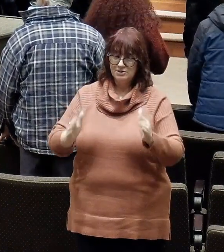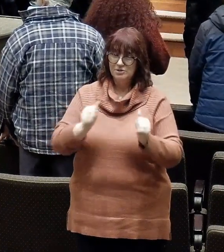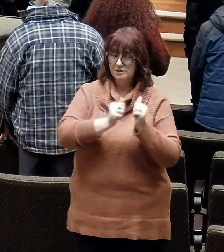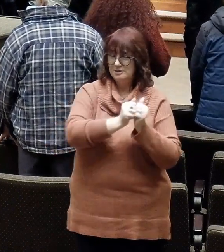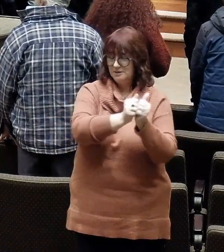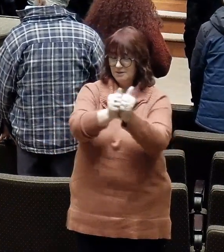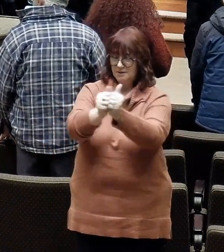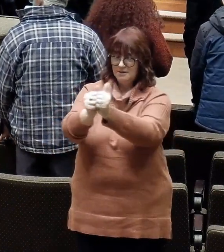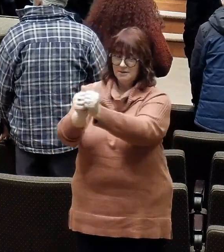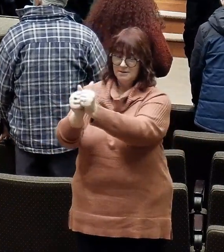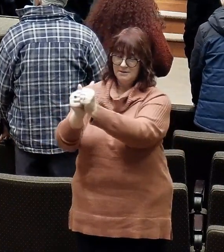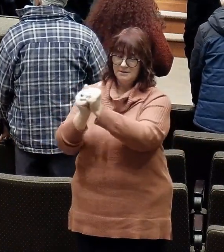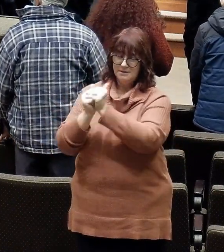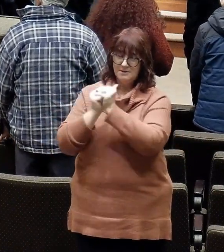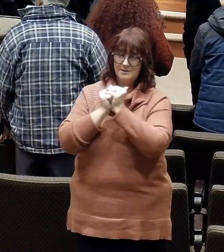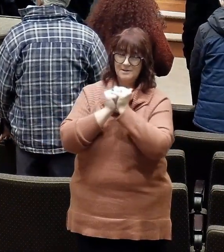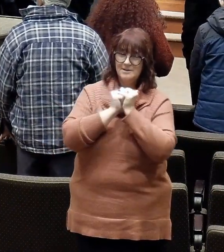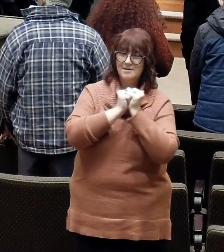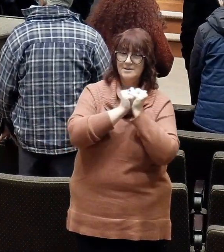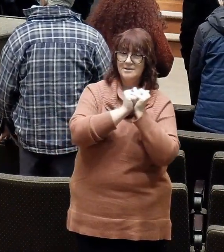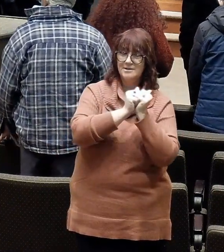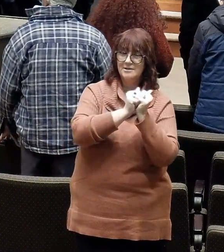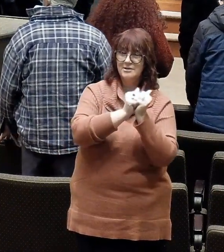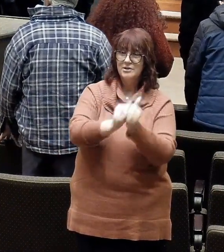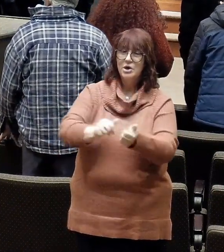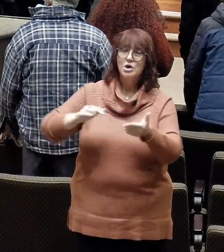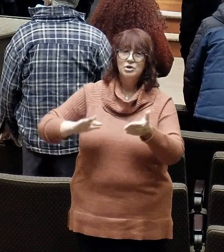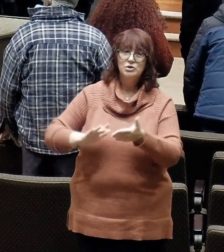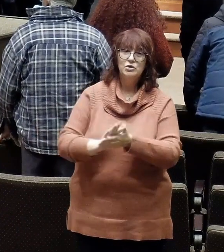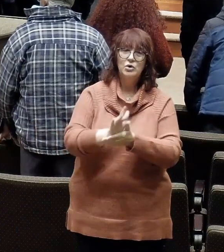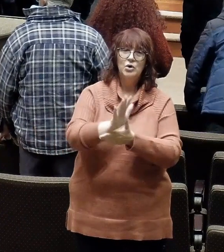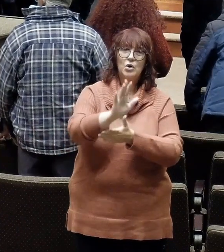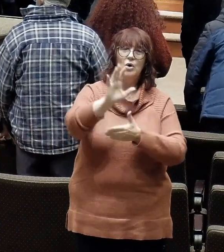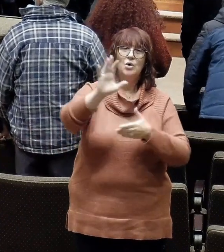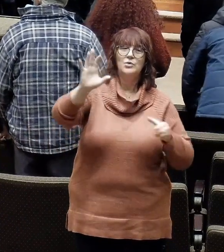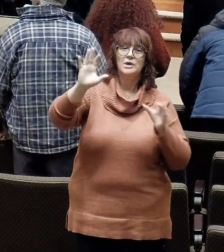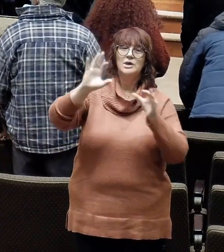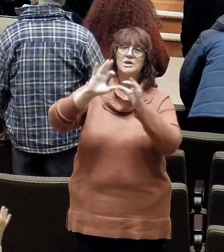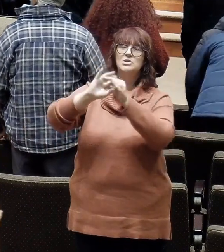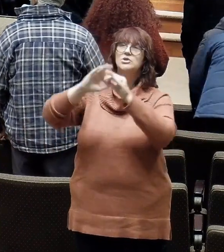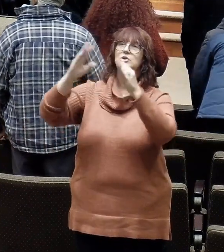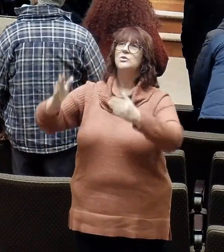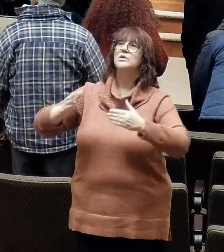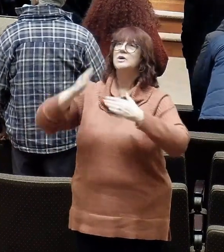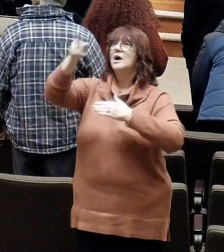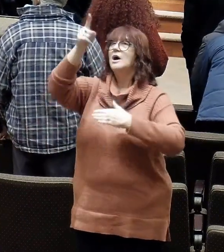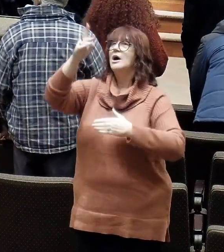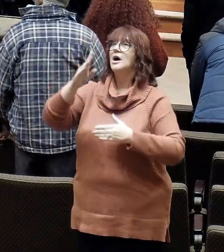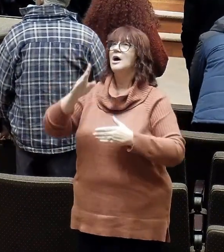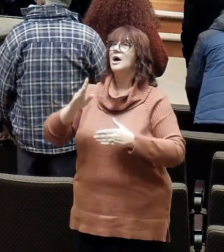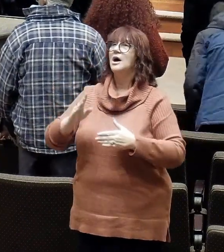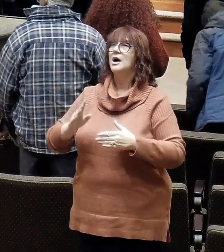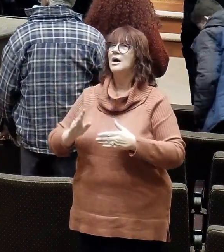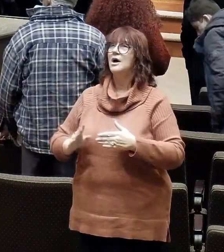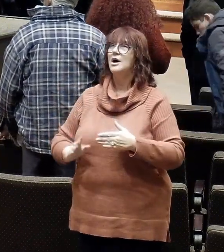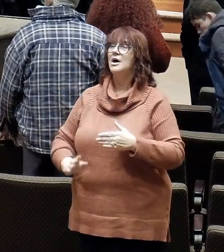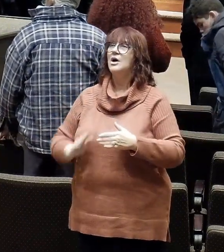glory to God all, glory